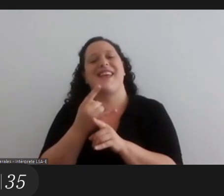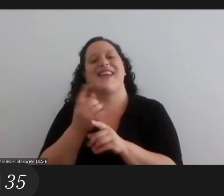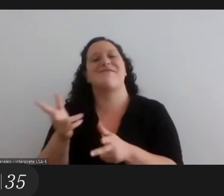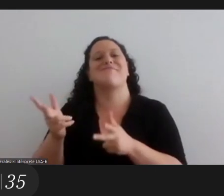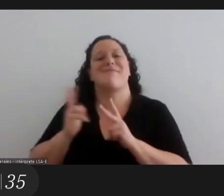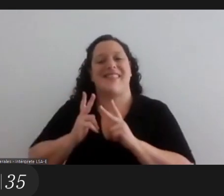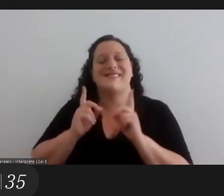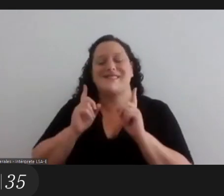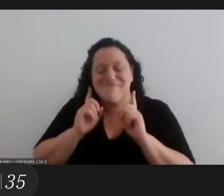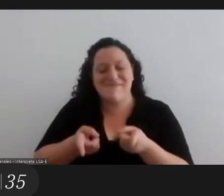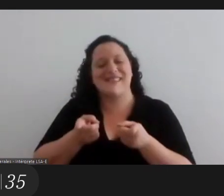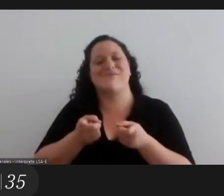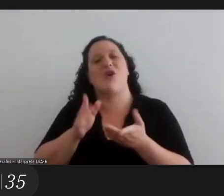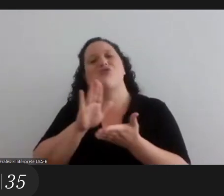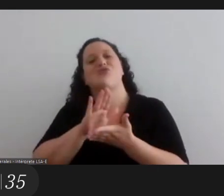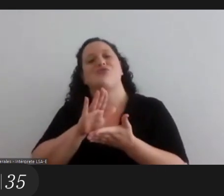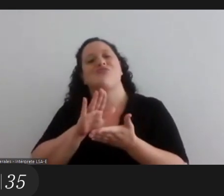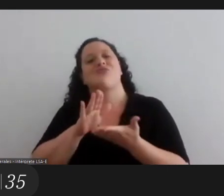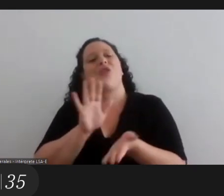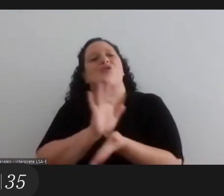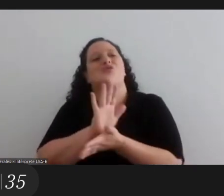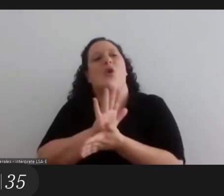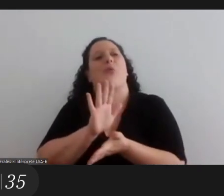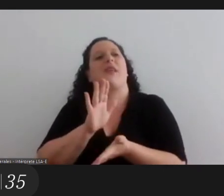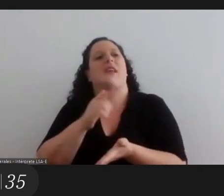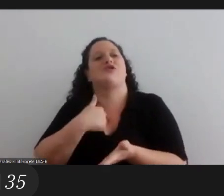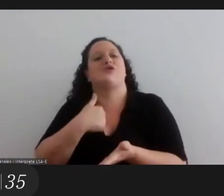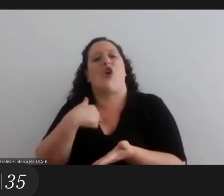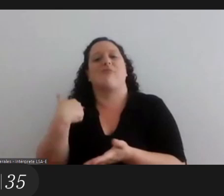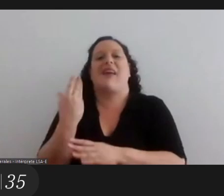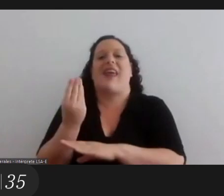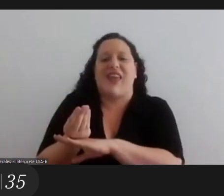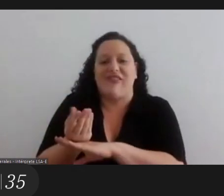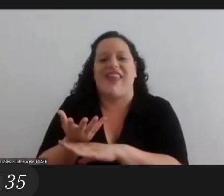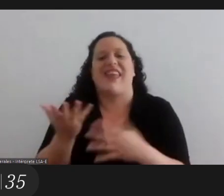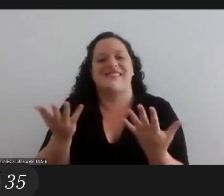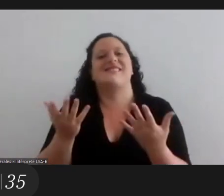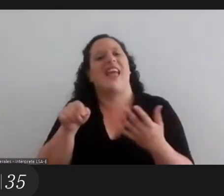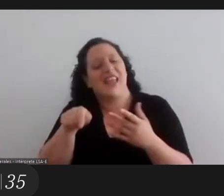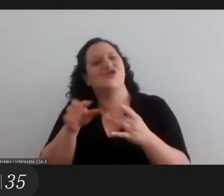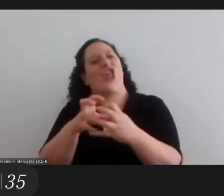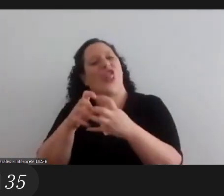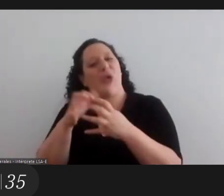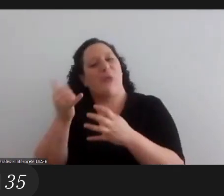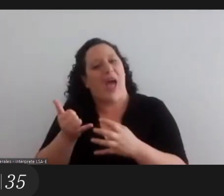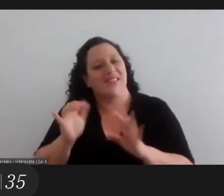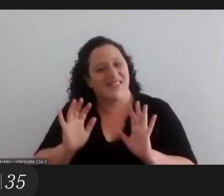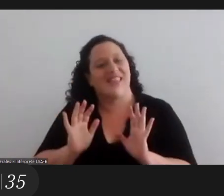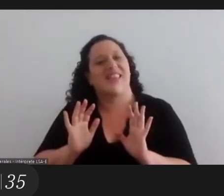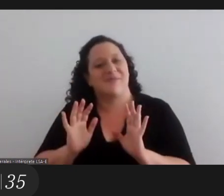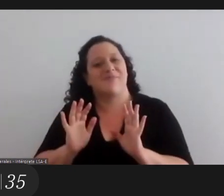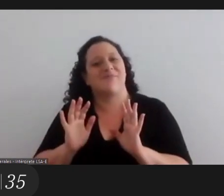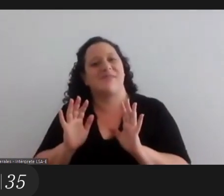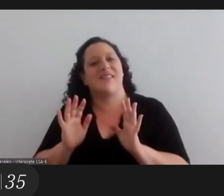i am usually asked to give references but with other women